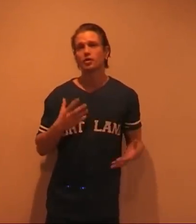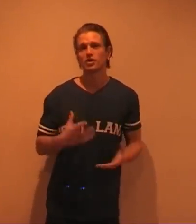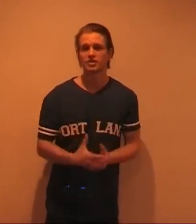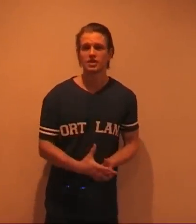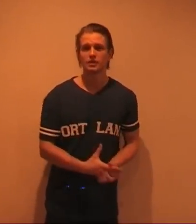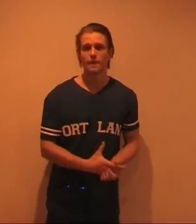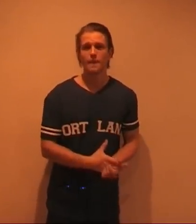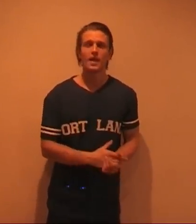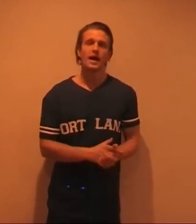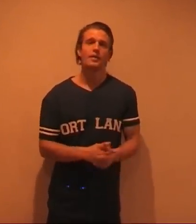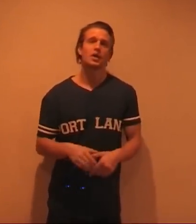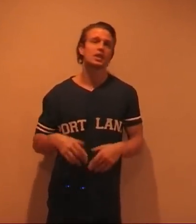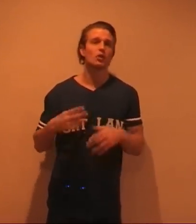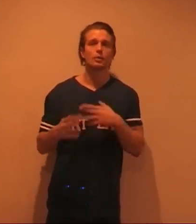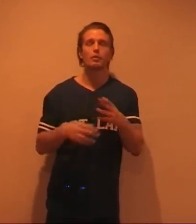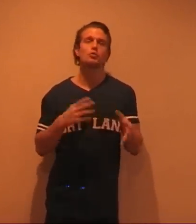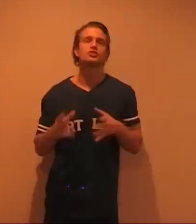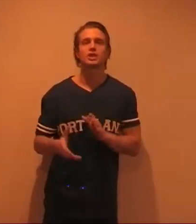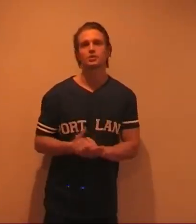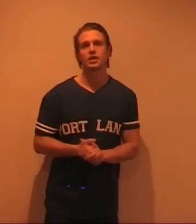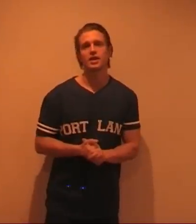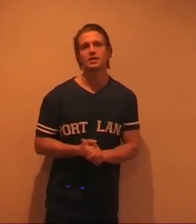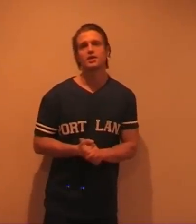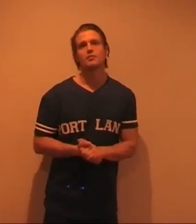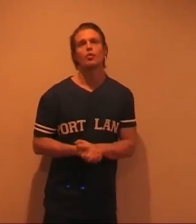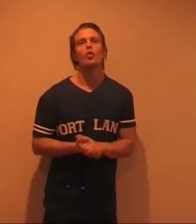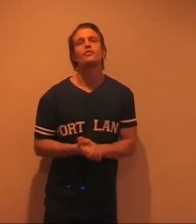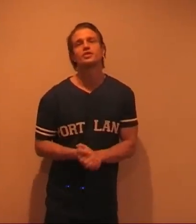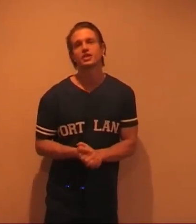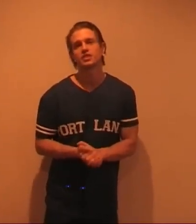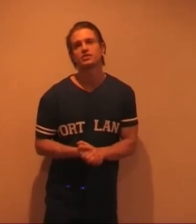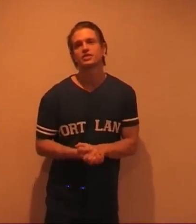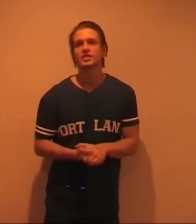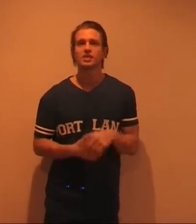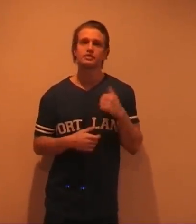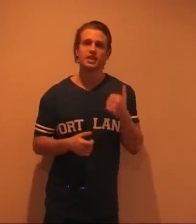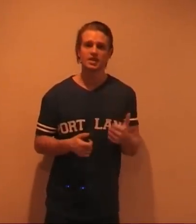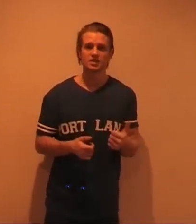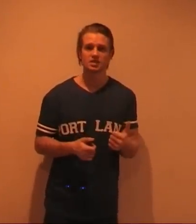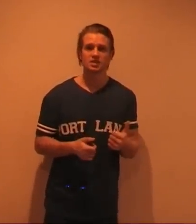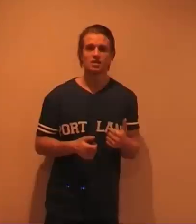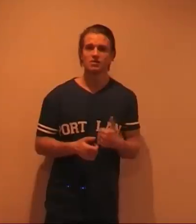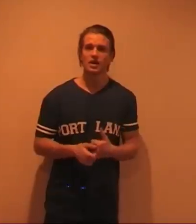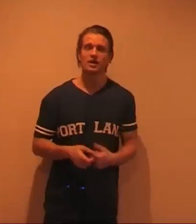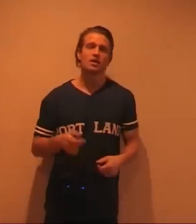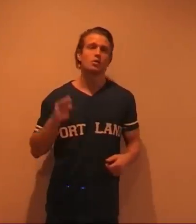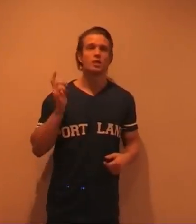the partying. And then I'm going to give you a couple of bonus tips. Okay. More obvious things. So let's say tip six. Right. Wear